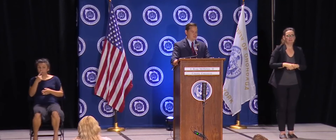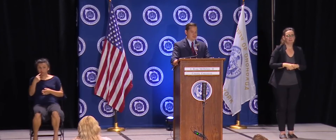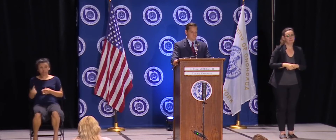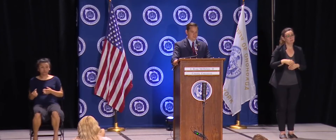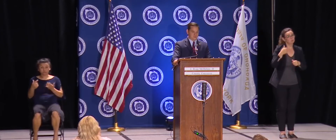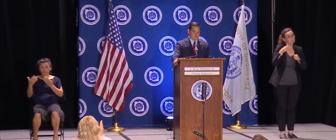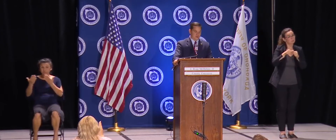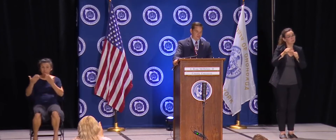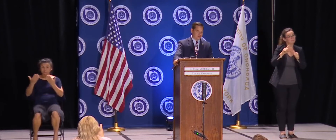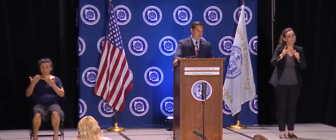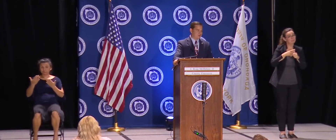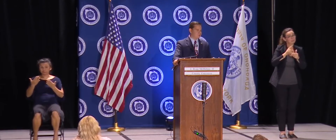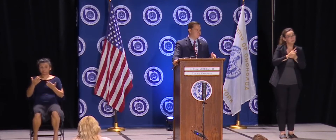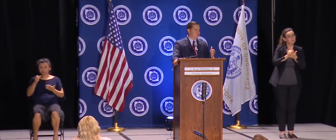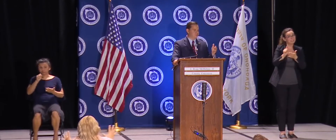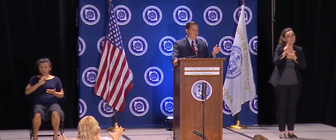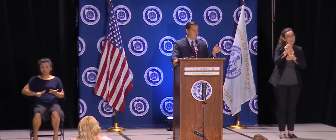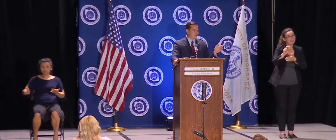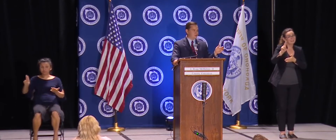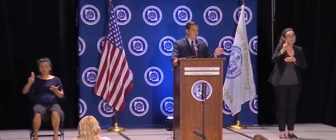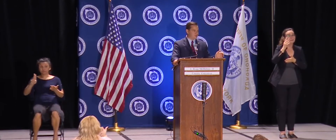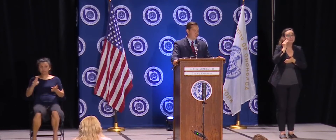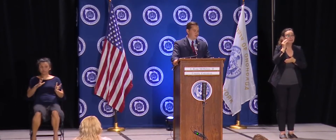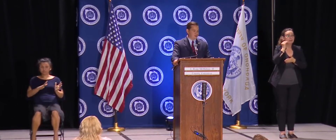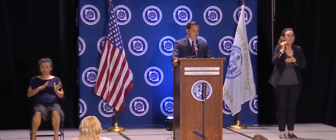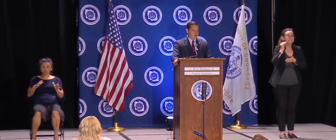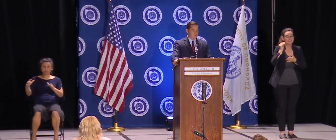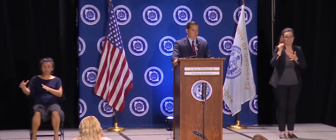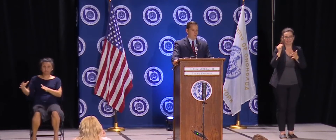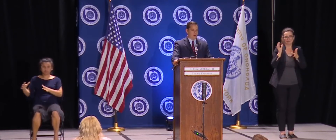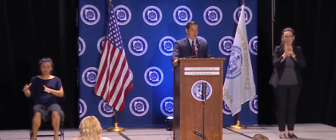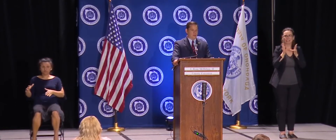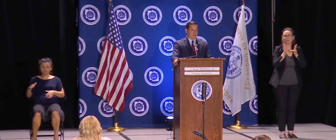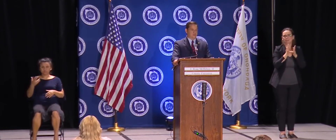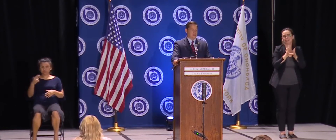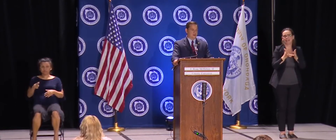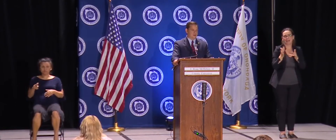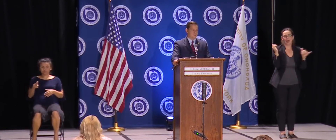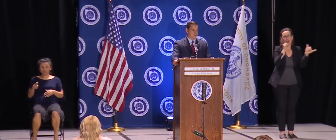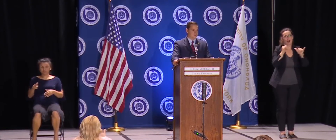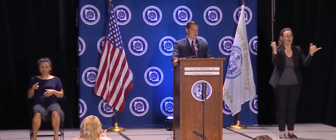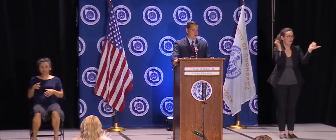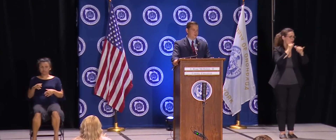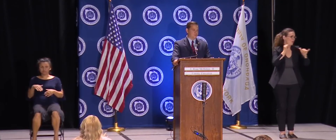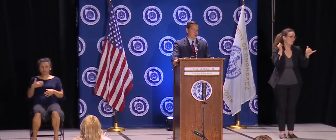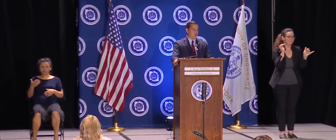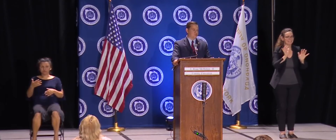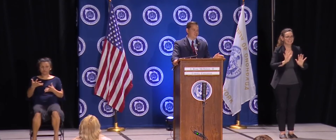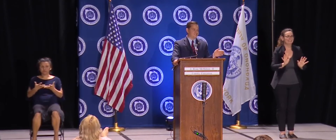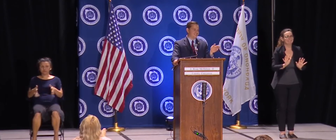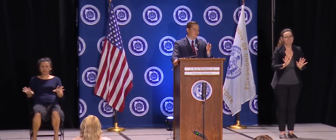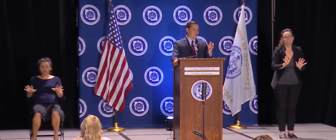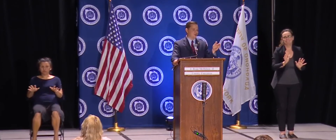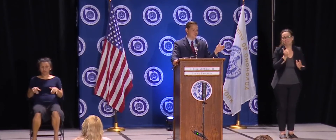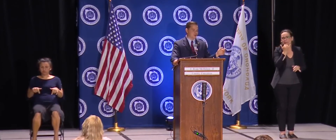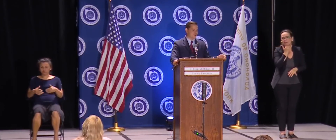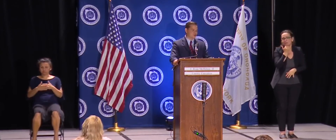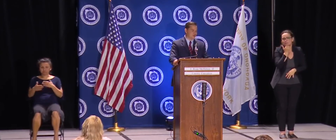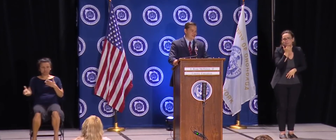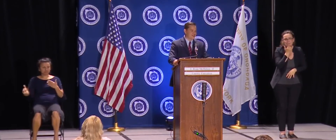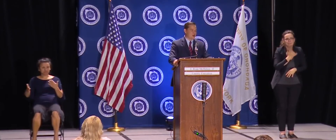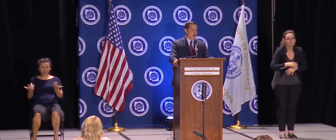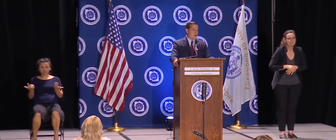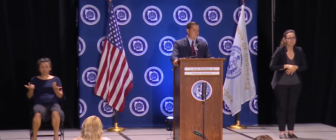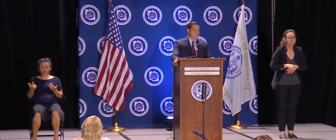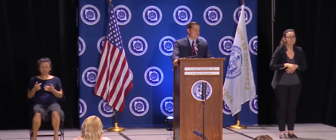the freshmen, some of the freshmen getting up, making a mistake. Well, very published incident across the